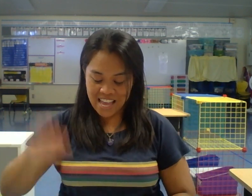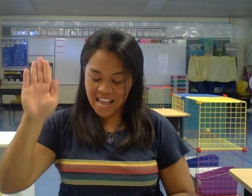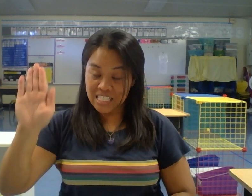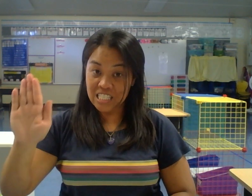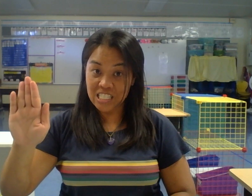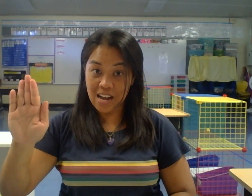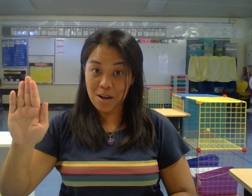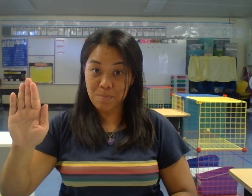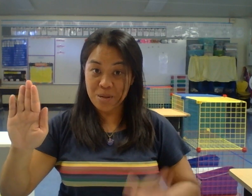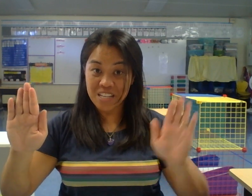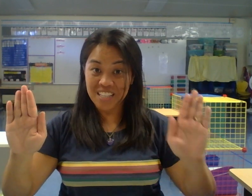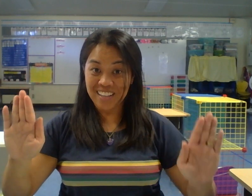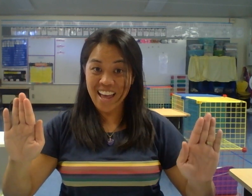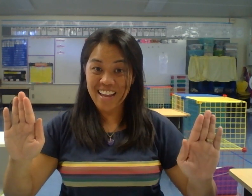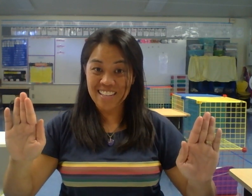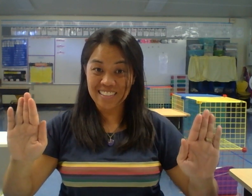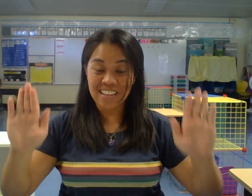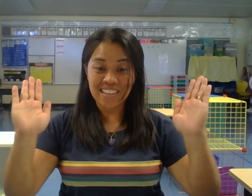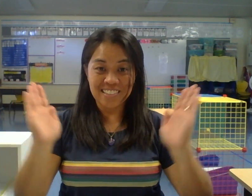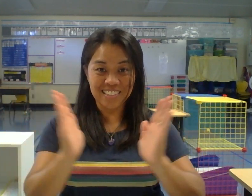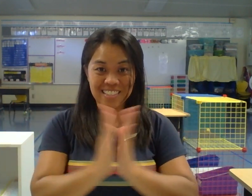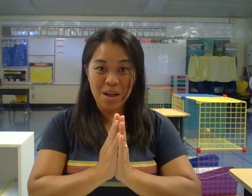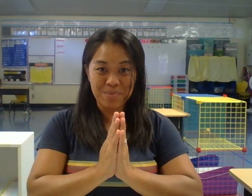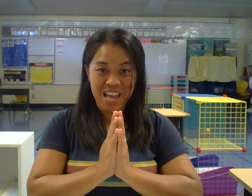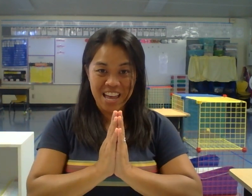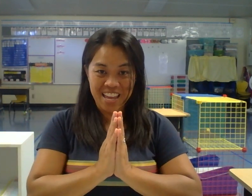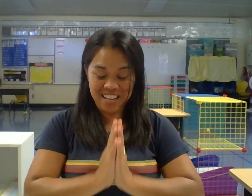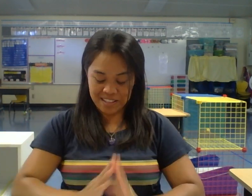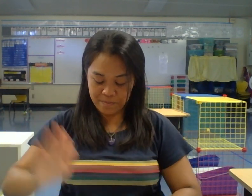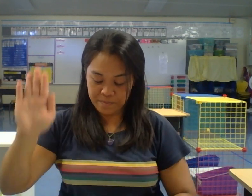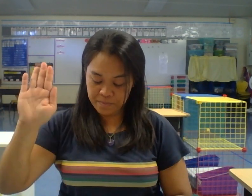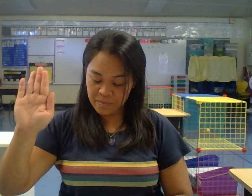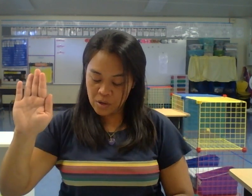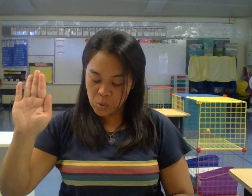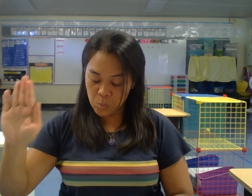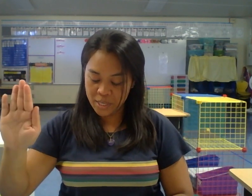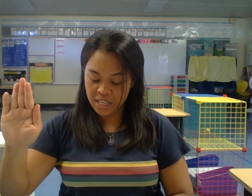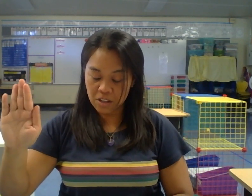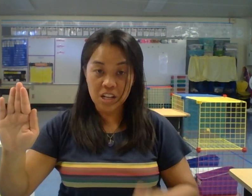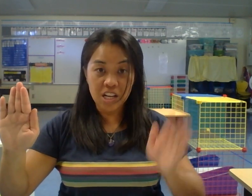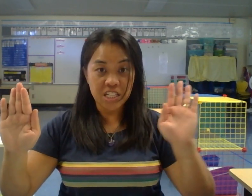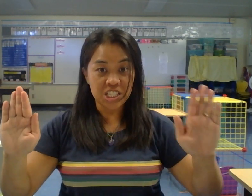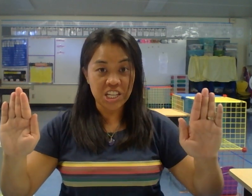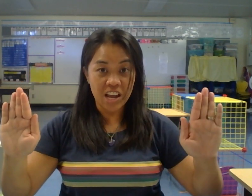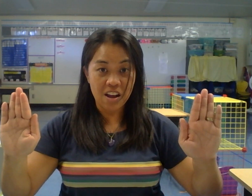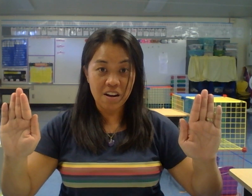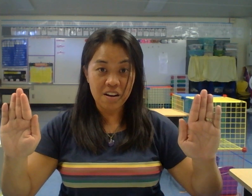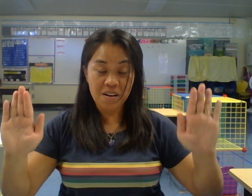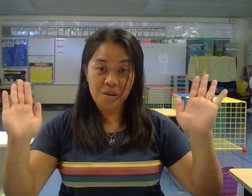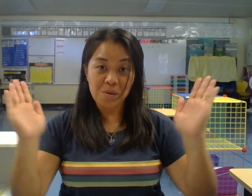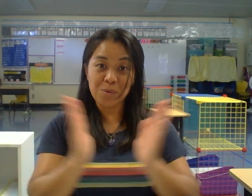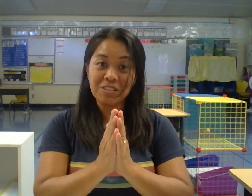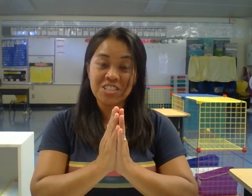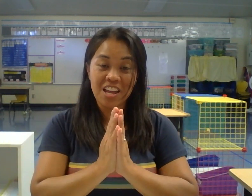Stop. Light. Stop. Light. Wheel. Chair. Wheel. Chair.